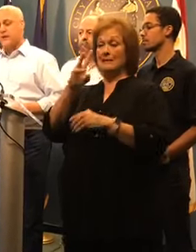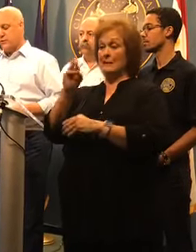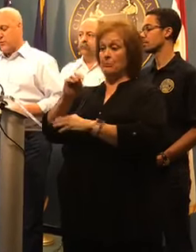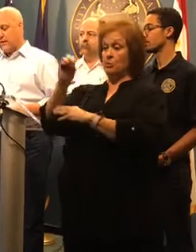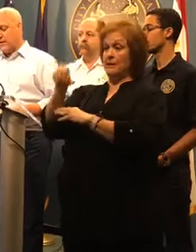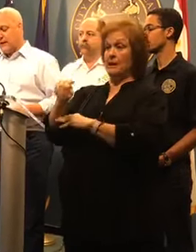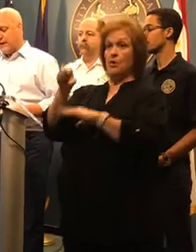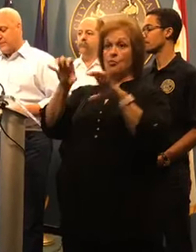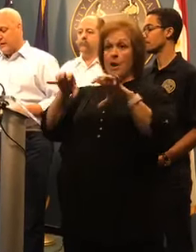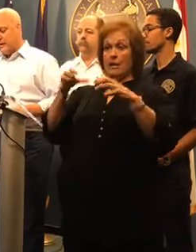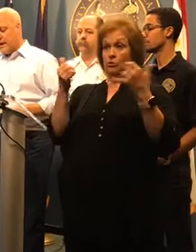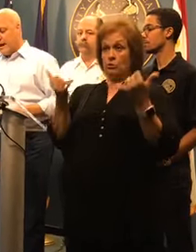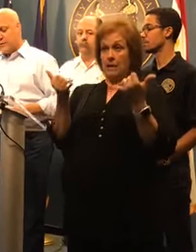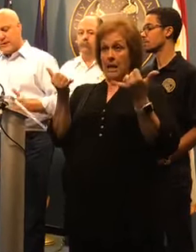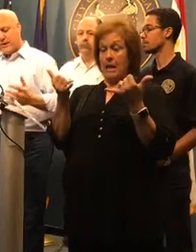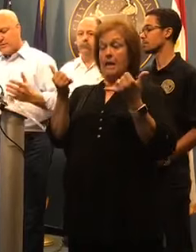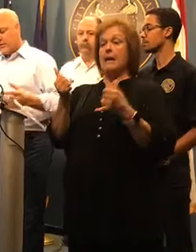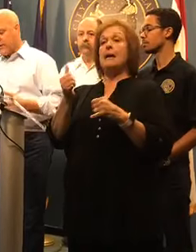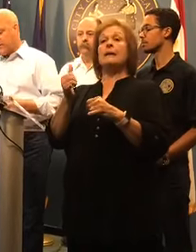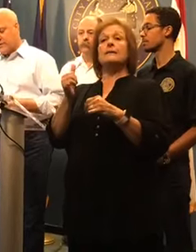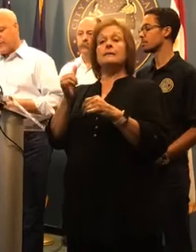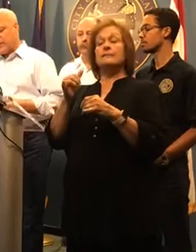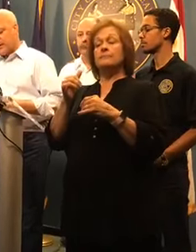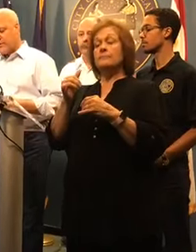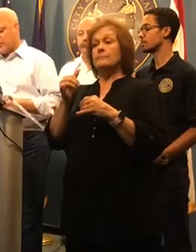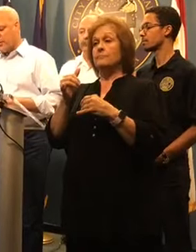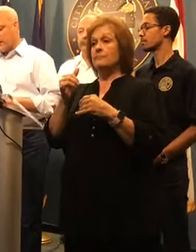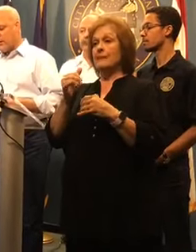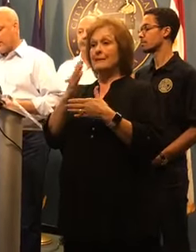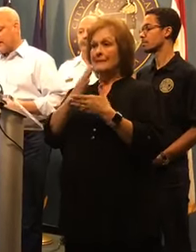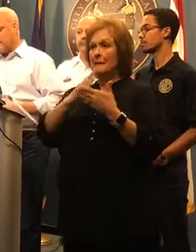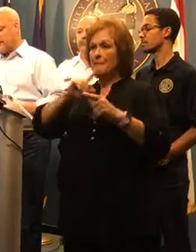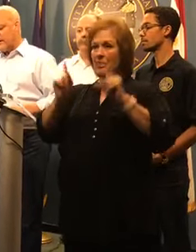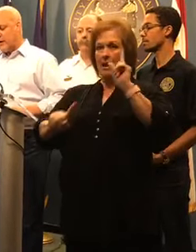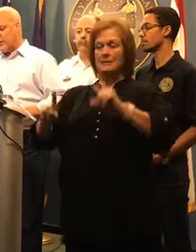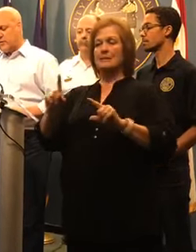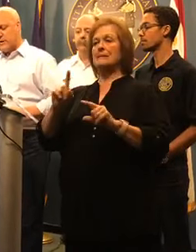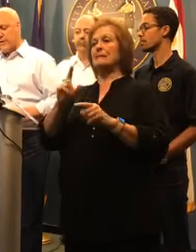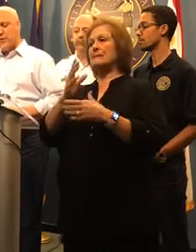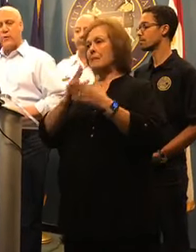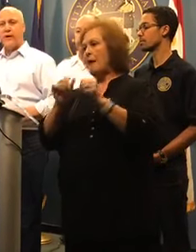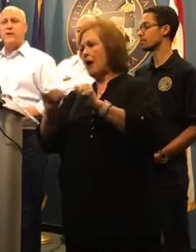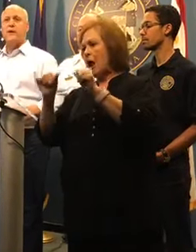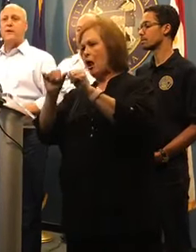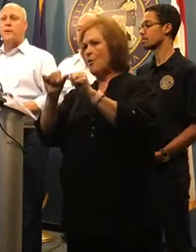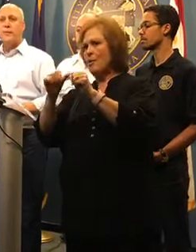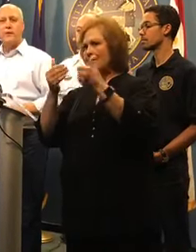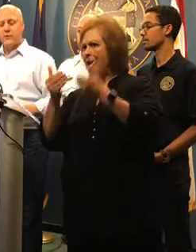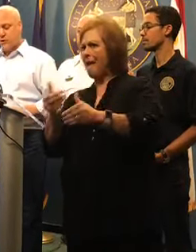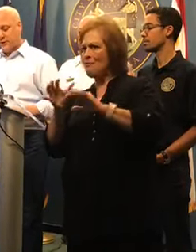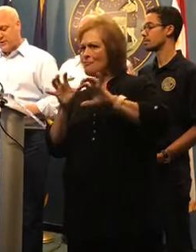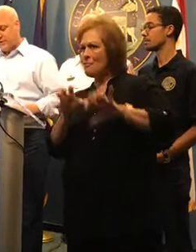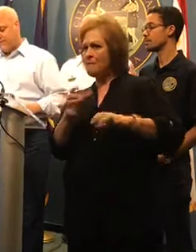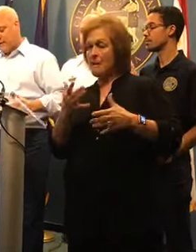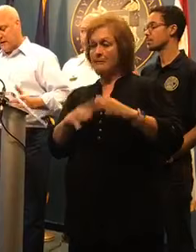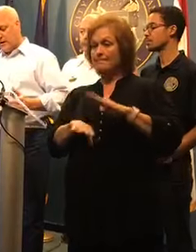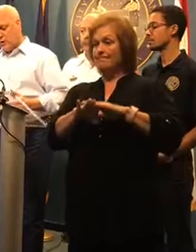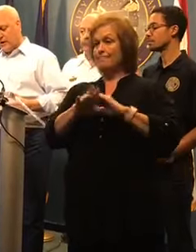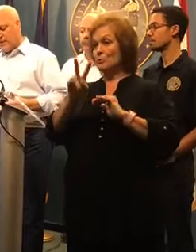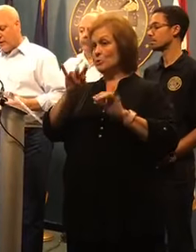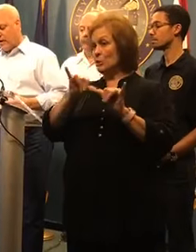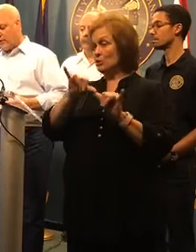% chance of rain today. As with any summer thunderstorm, there could be isolated areas with heavier rain, maybe up to two inches.